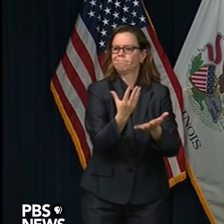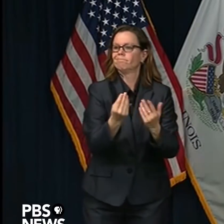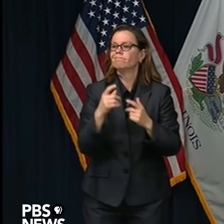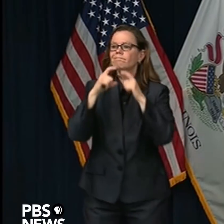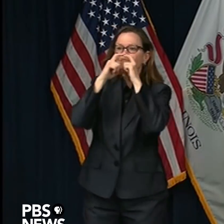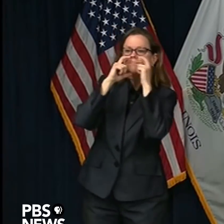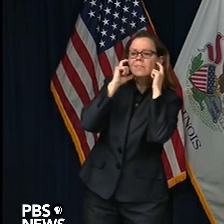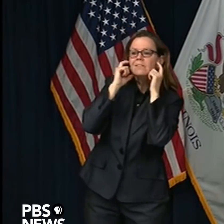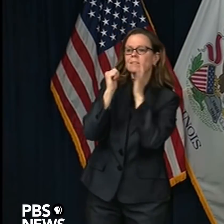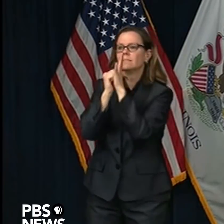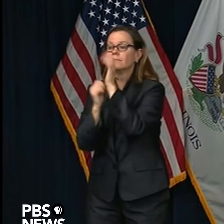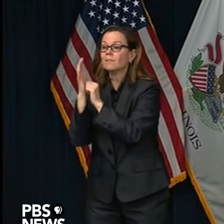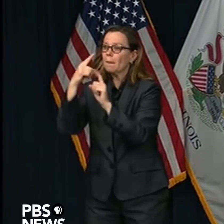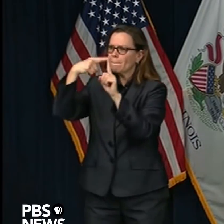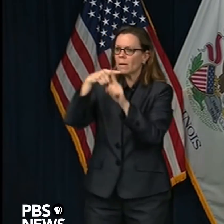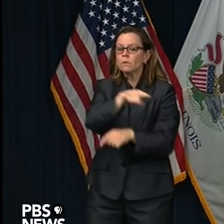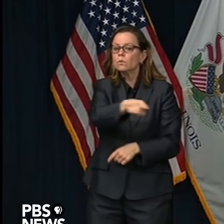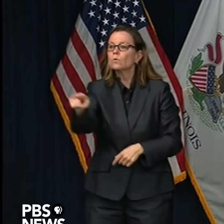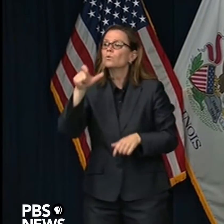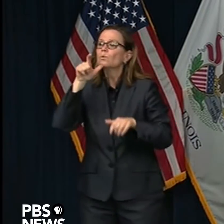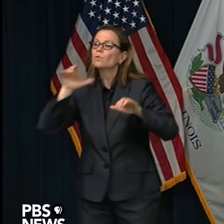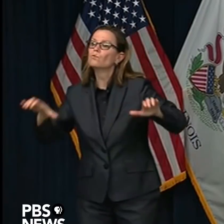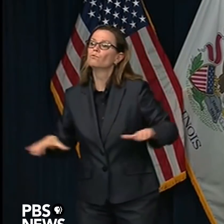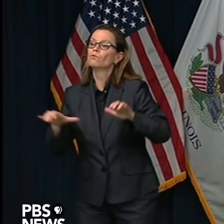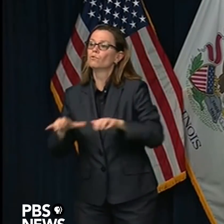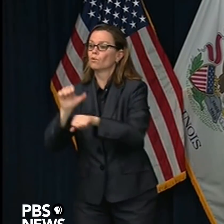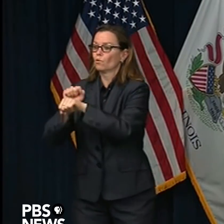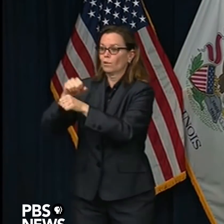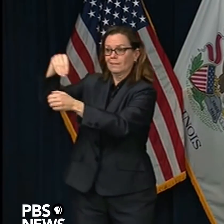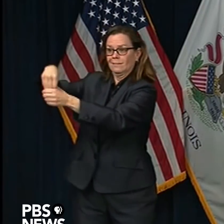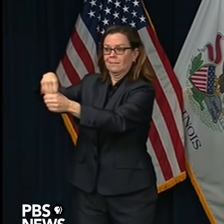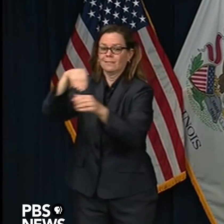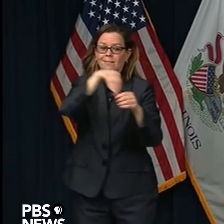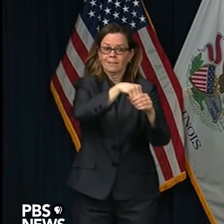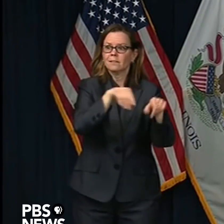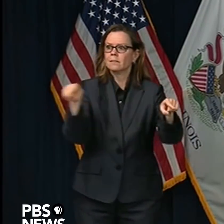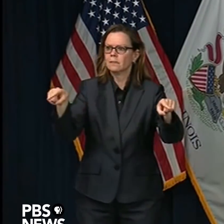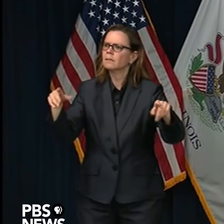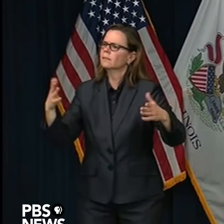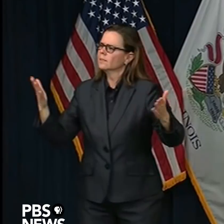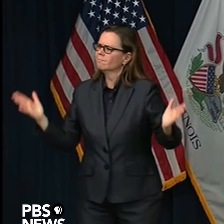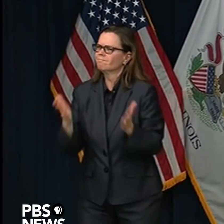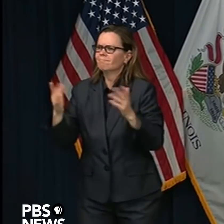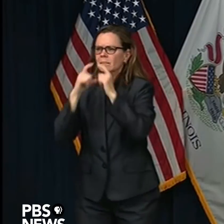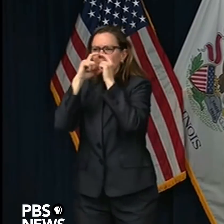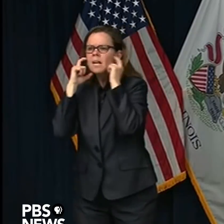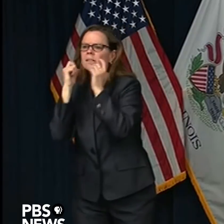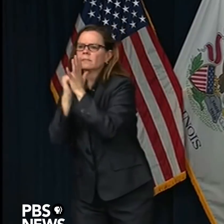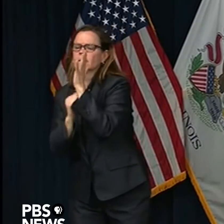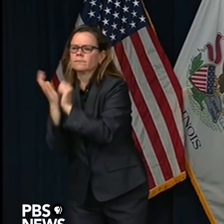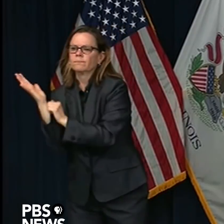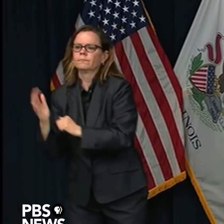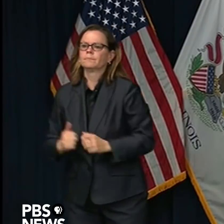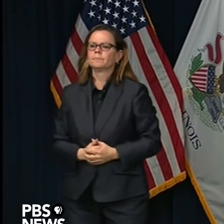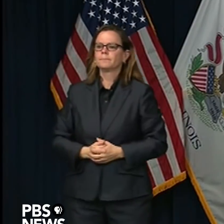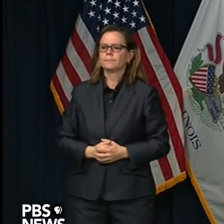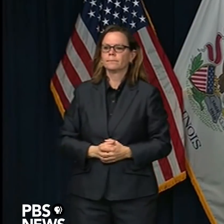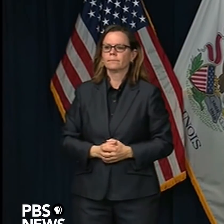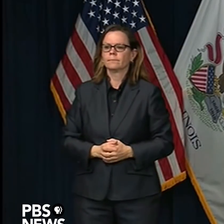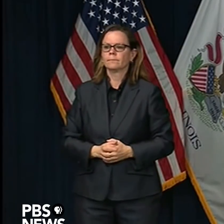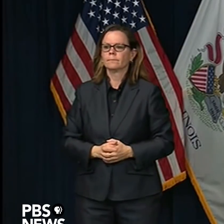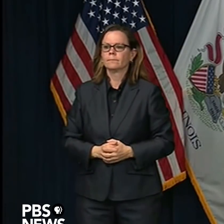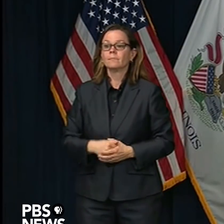protocols, and by separating the various residents between those who have COVID